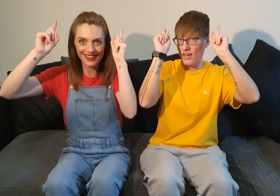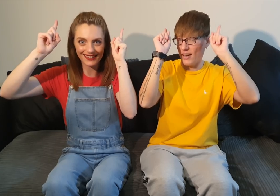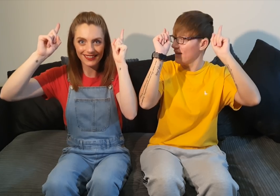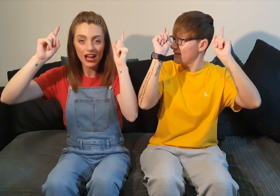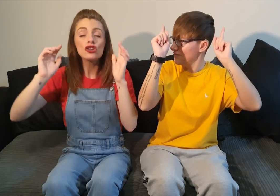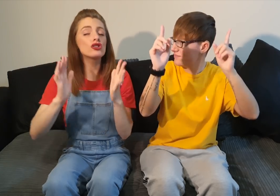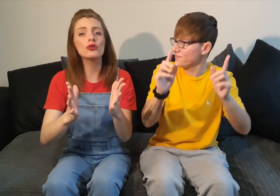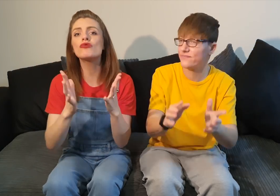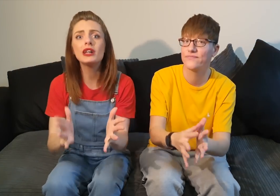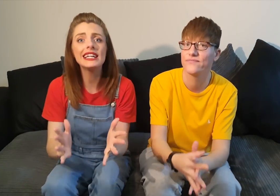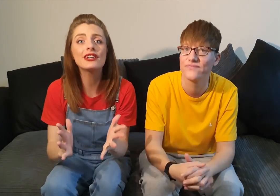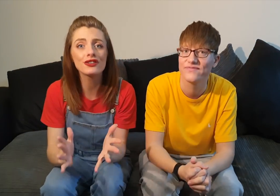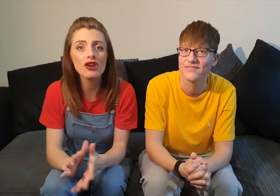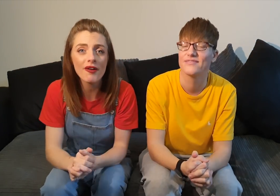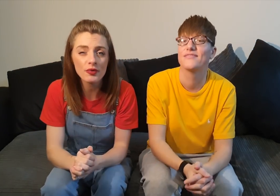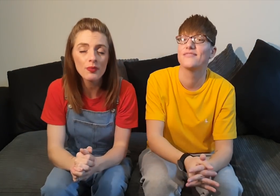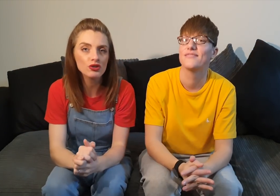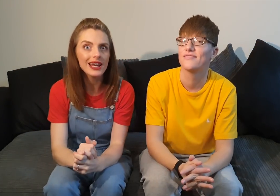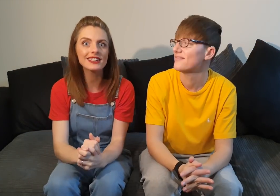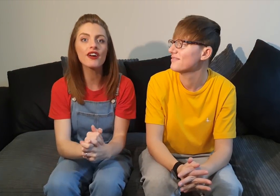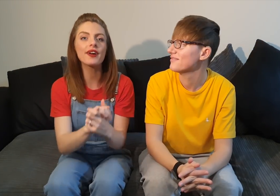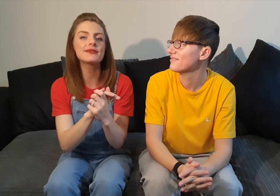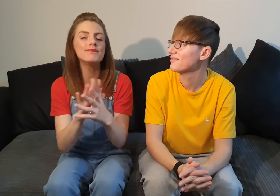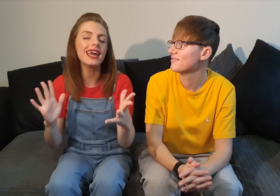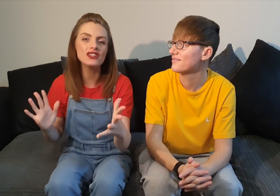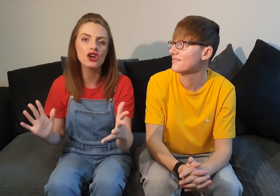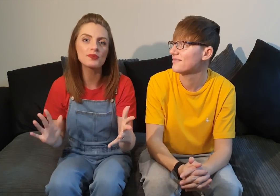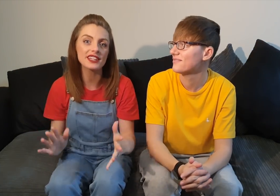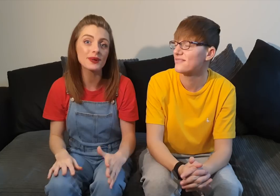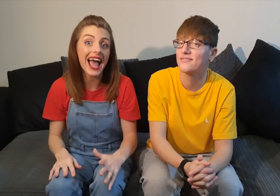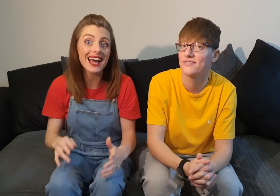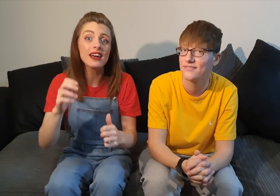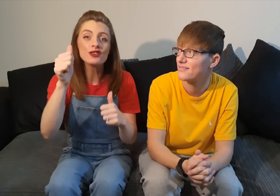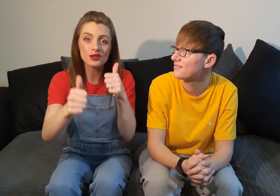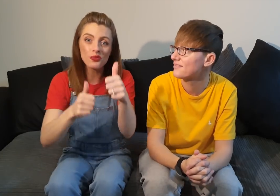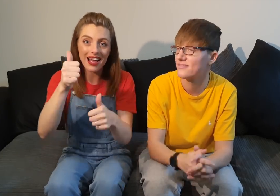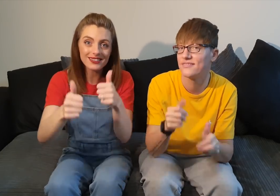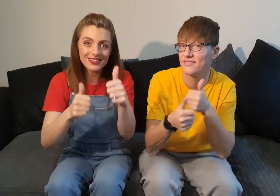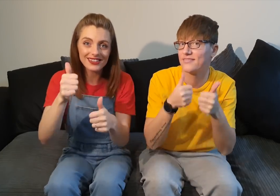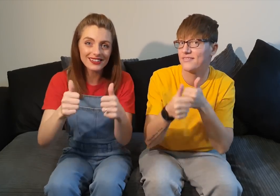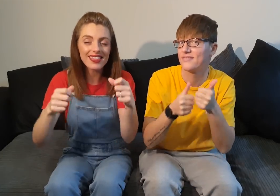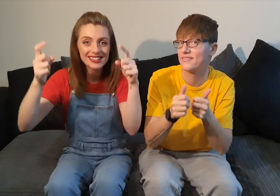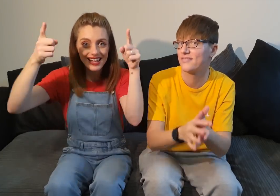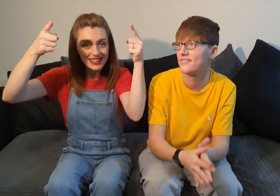you're doing a really good job everyone we're trying to cover as many jobs as we can so well done this is